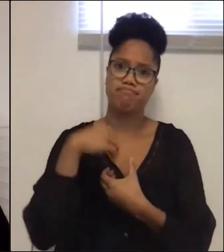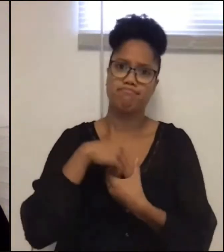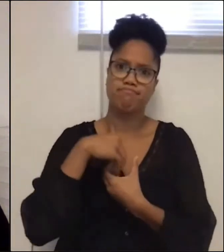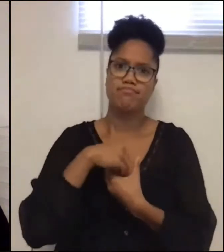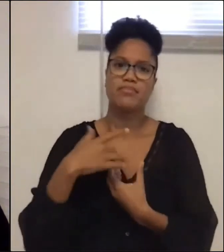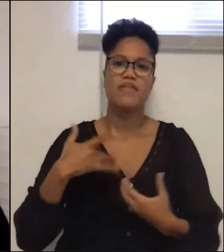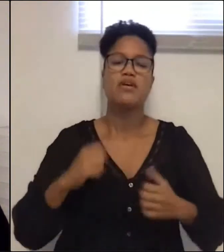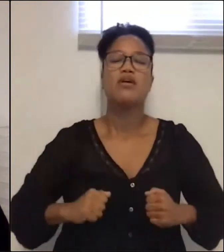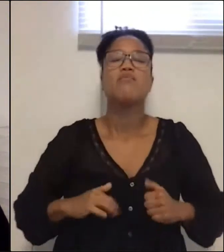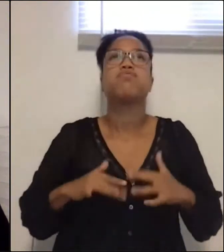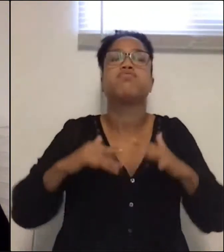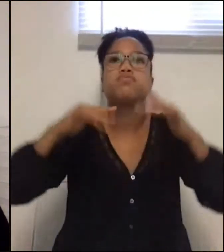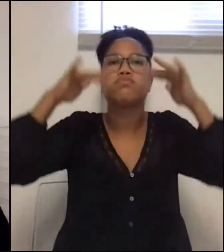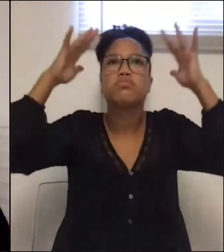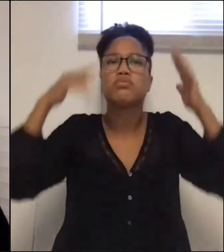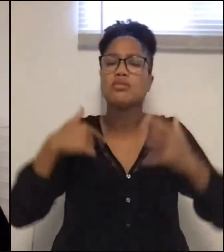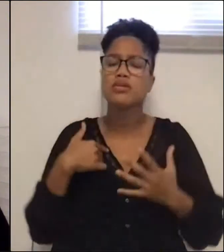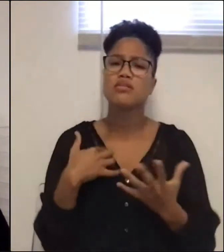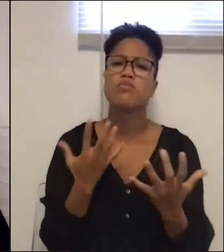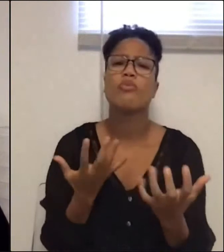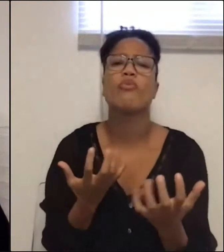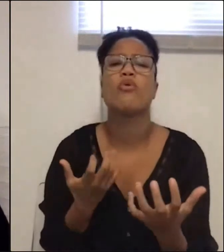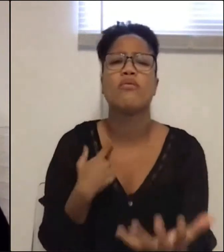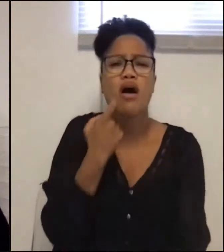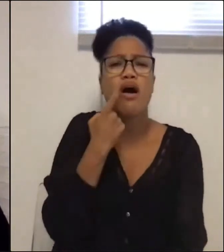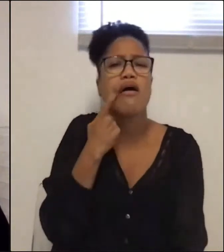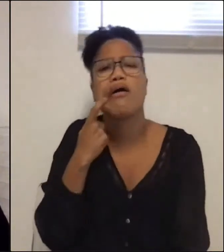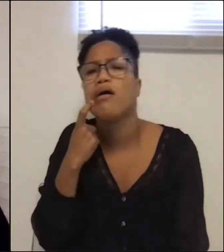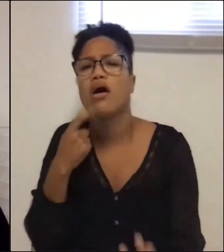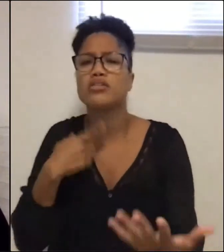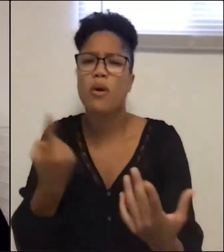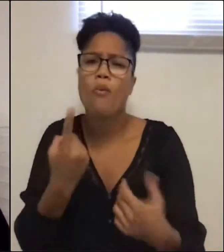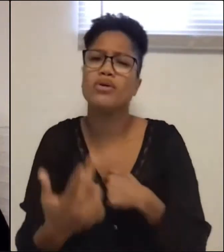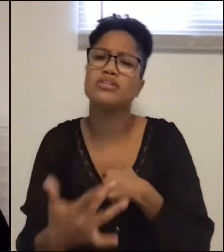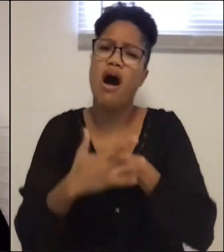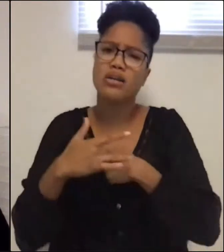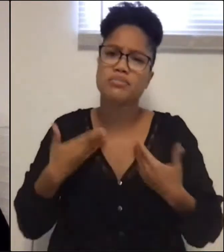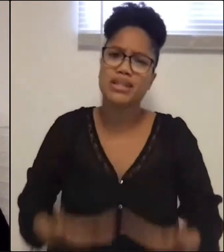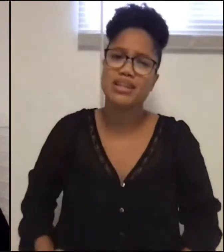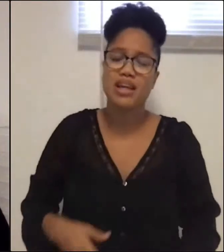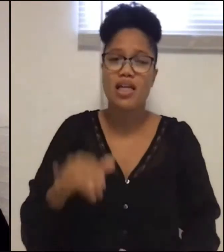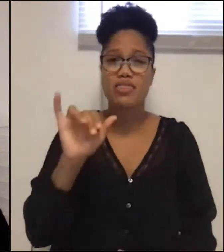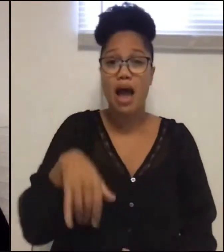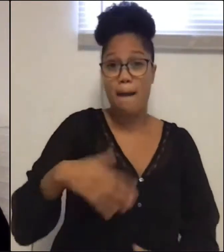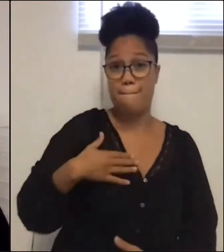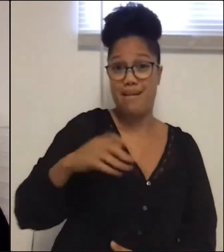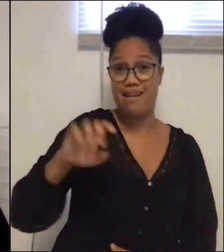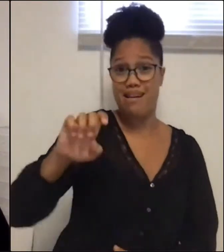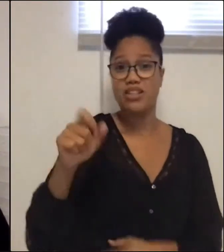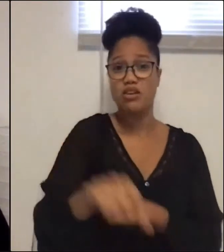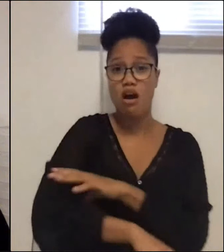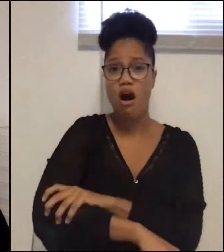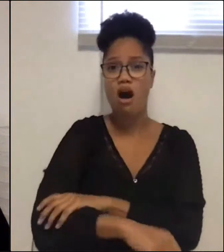longing and addiction to touch. Just the brush of my ex's arm